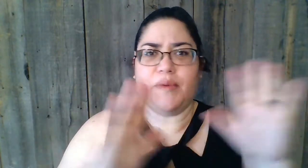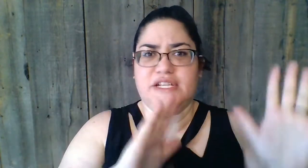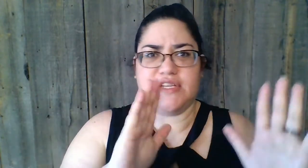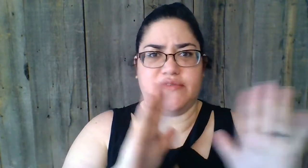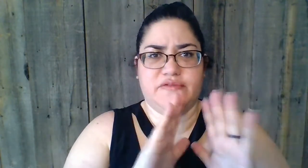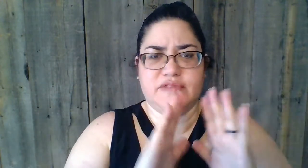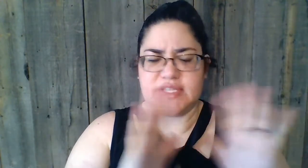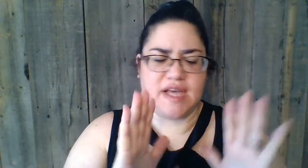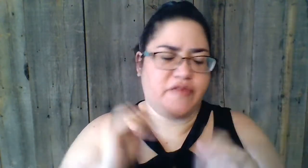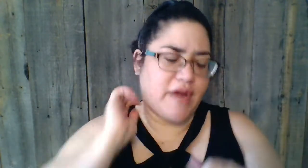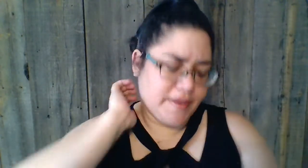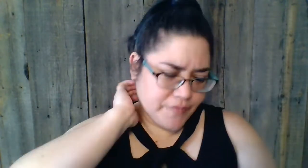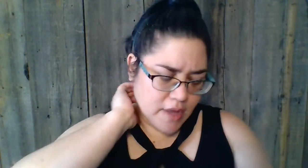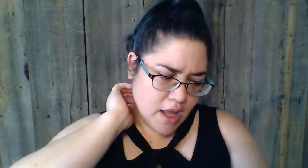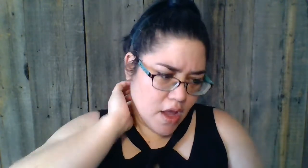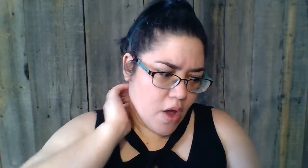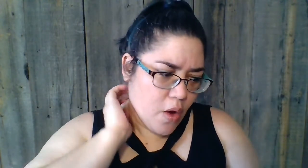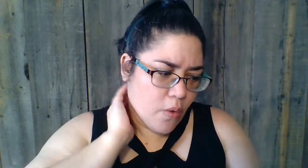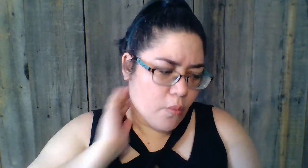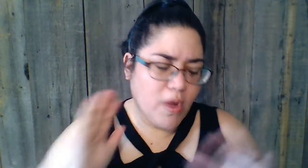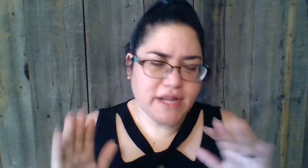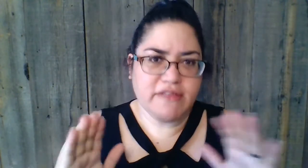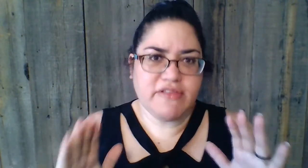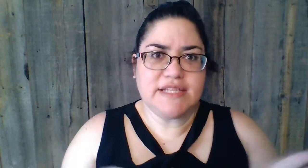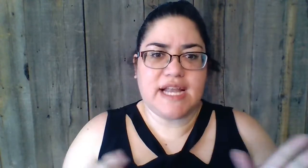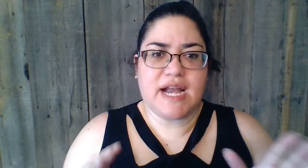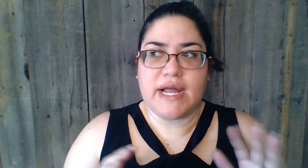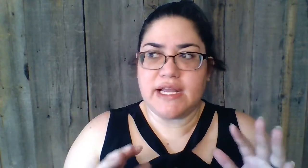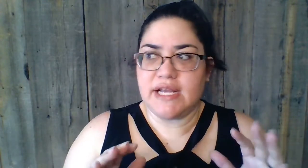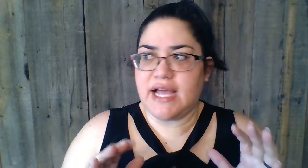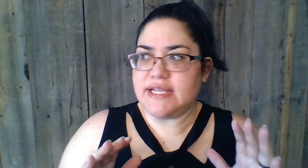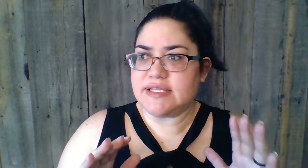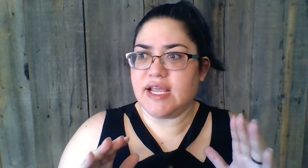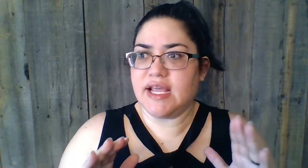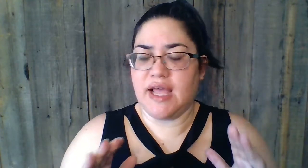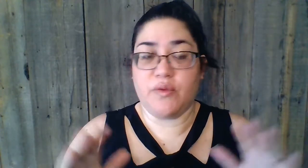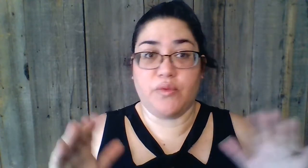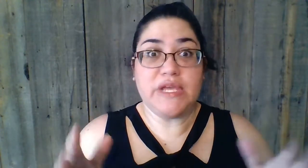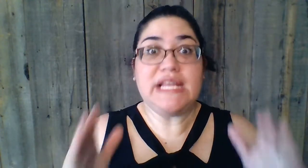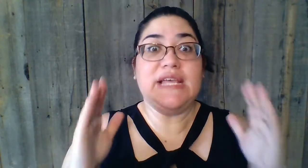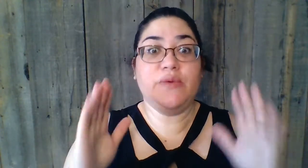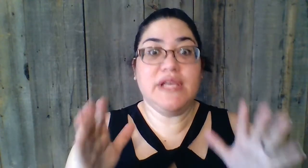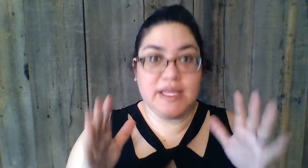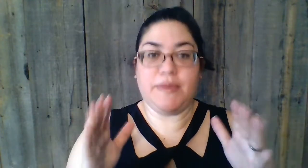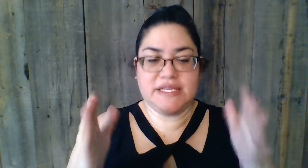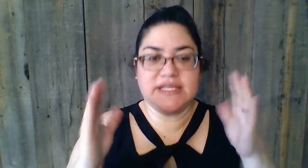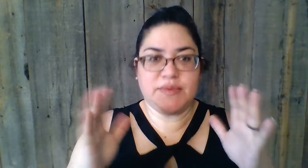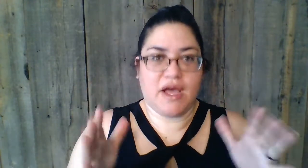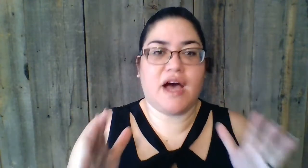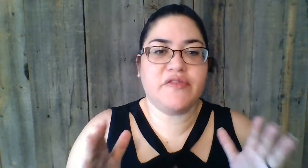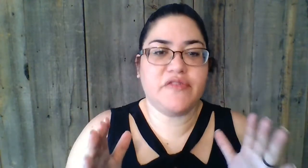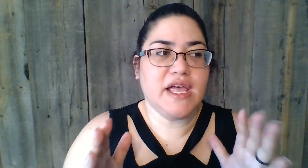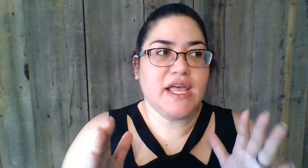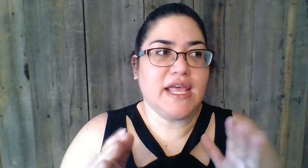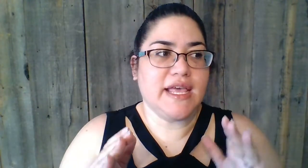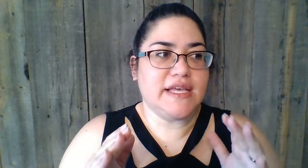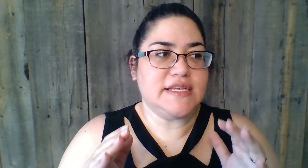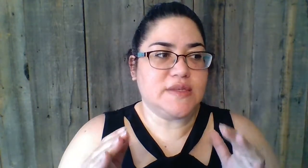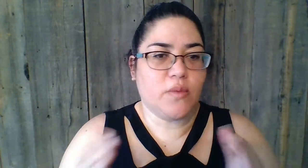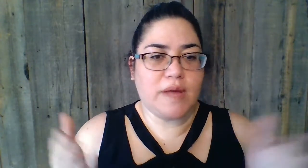bunch of stuff, right? One of the things that I recognize that really, really pisses me off is when